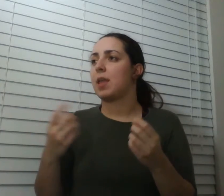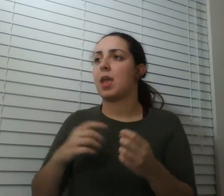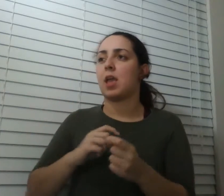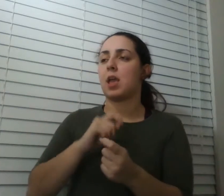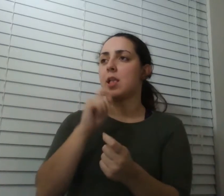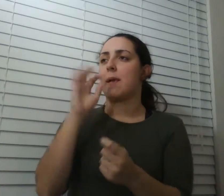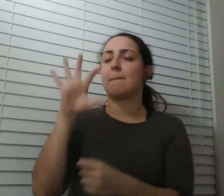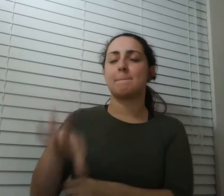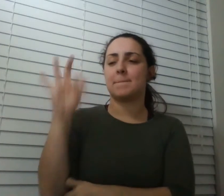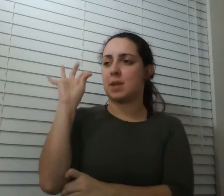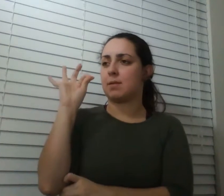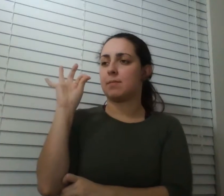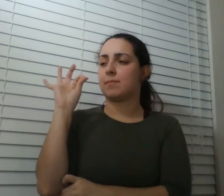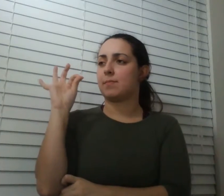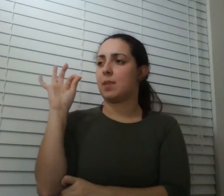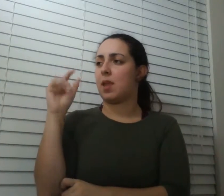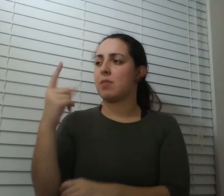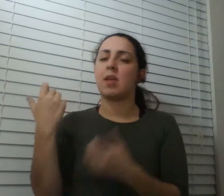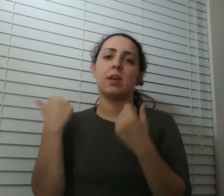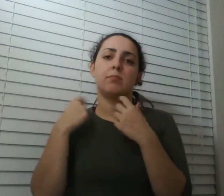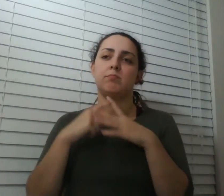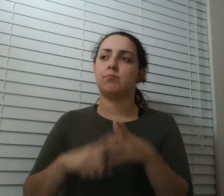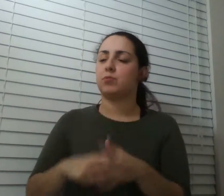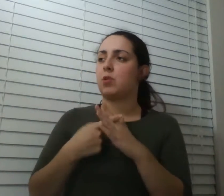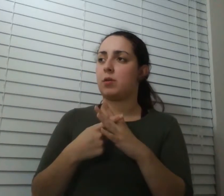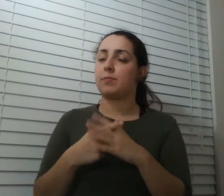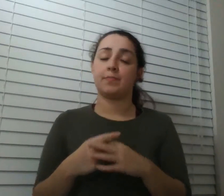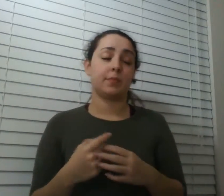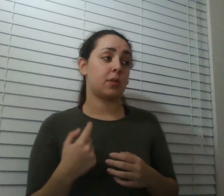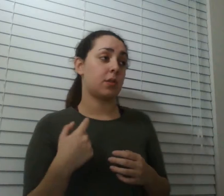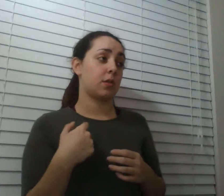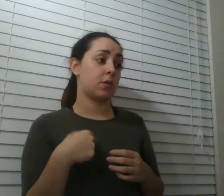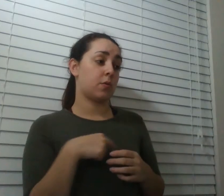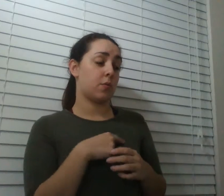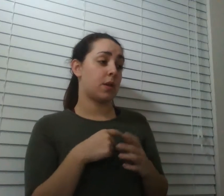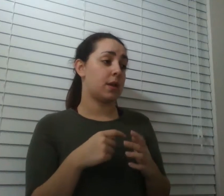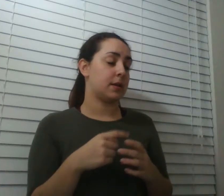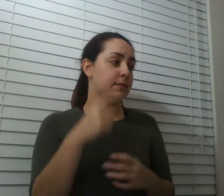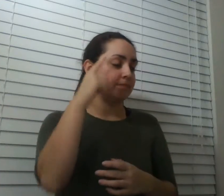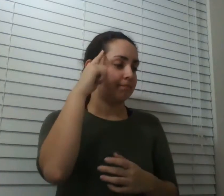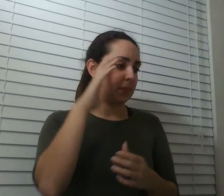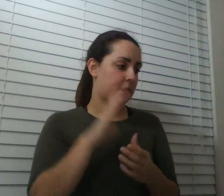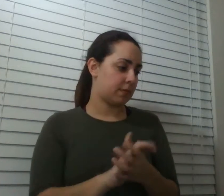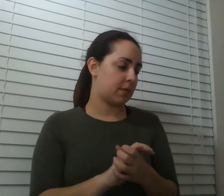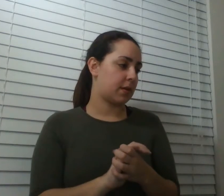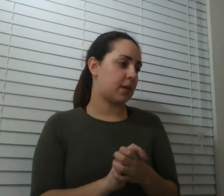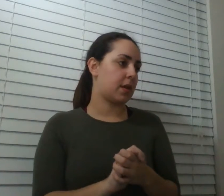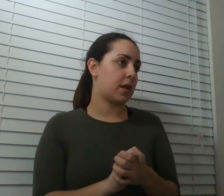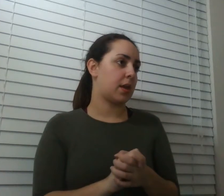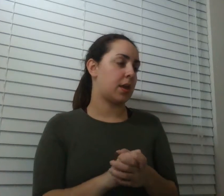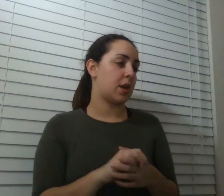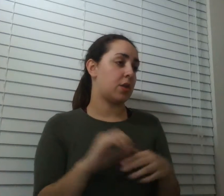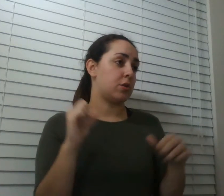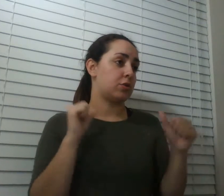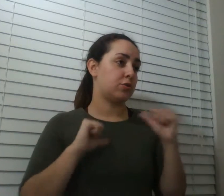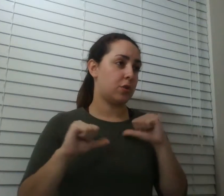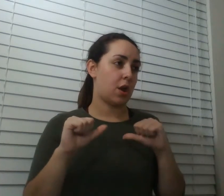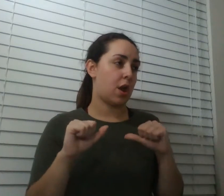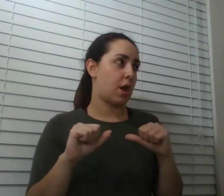here's how tj describes it in the documentary believe that there's this thing going on that the show is already going on this it is already